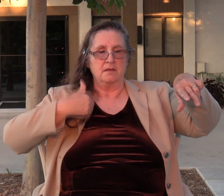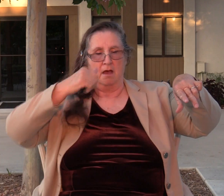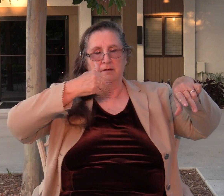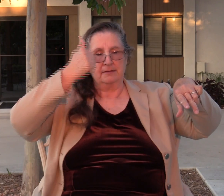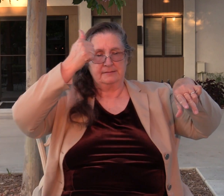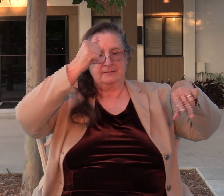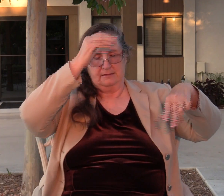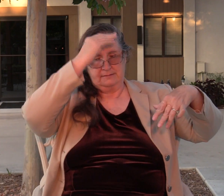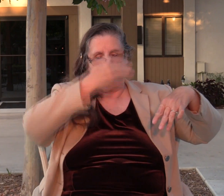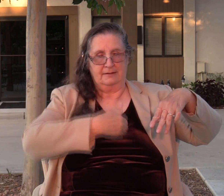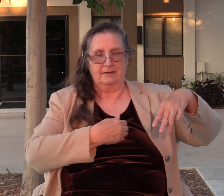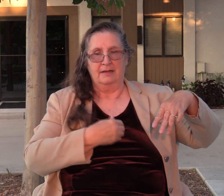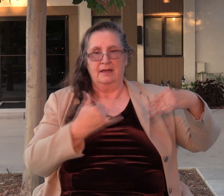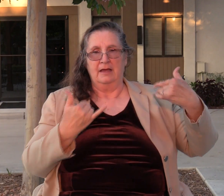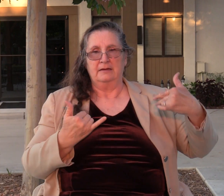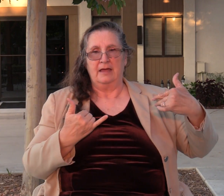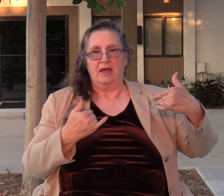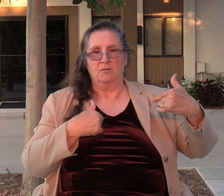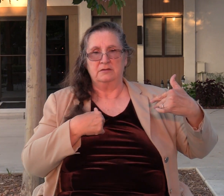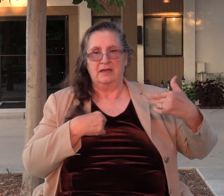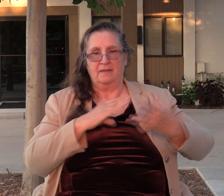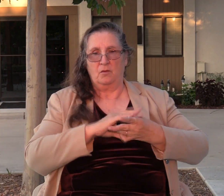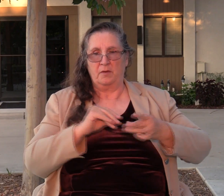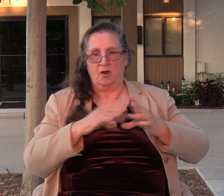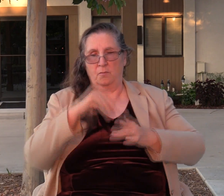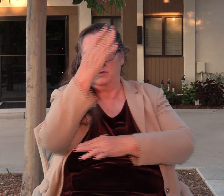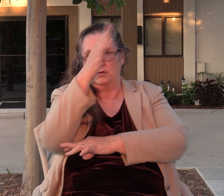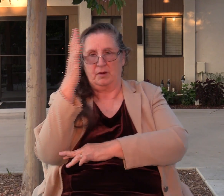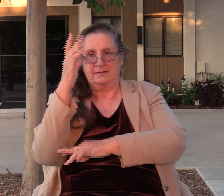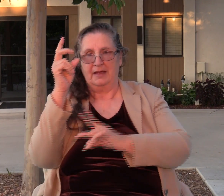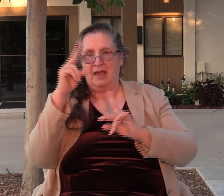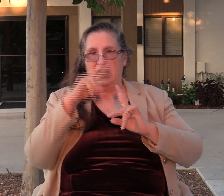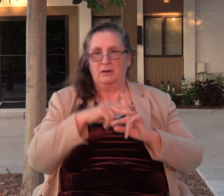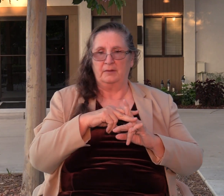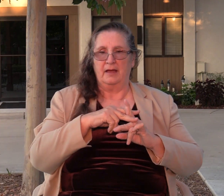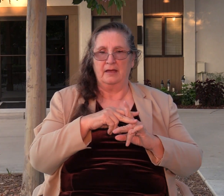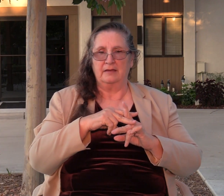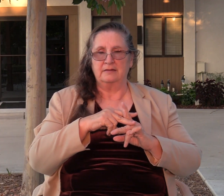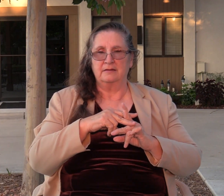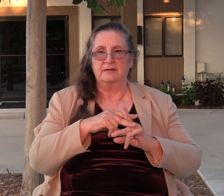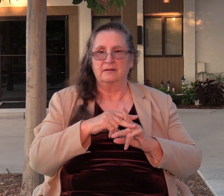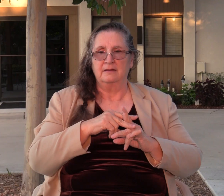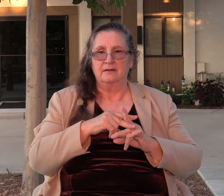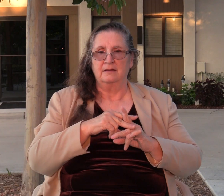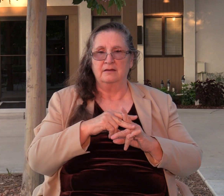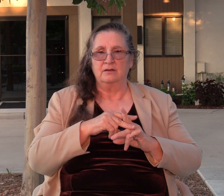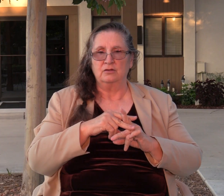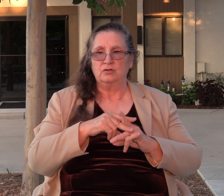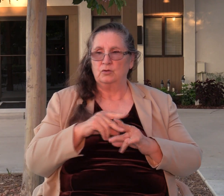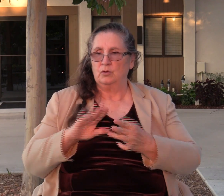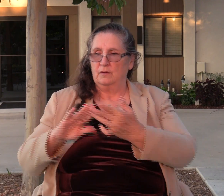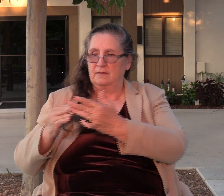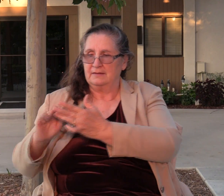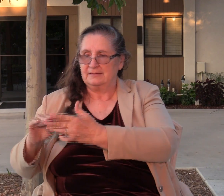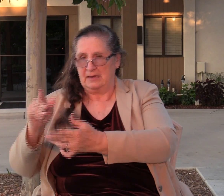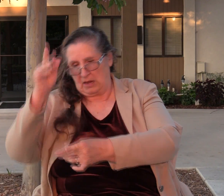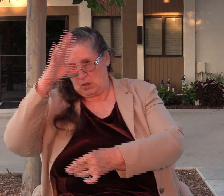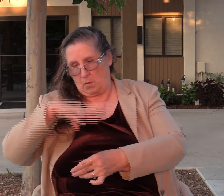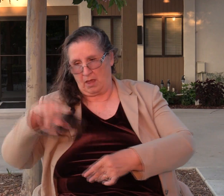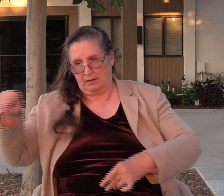And now he's going to take this parable of the trees and he's going to apply it. He's going to apply it to the Shechemites down below. Shechemites, that's a funny